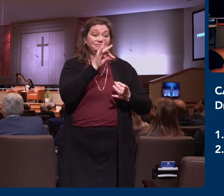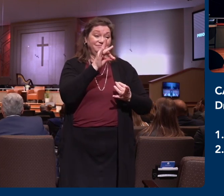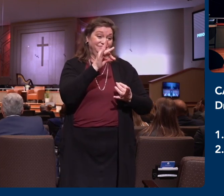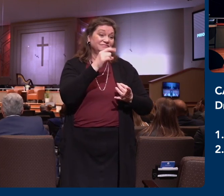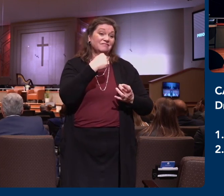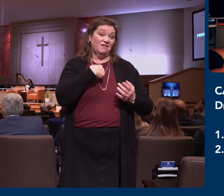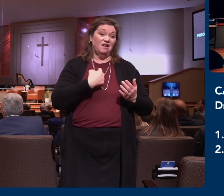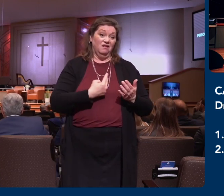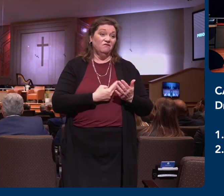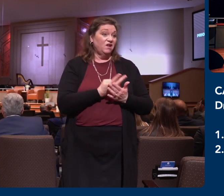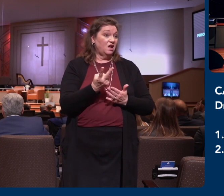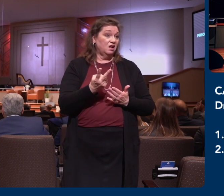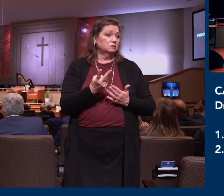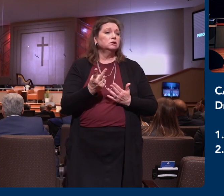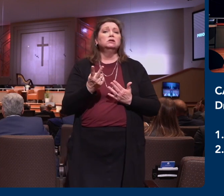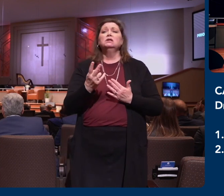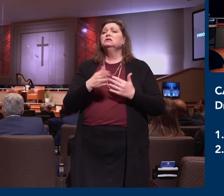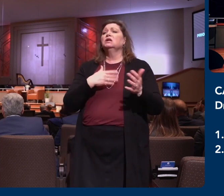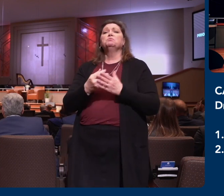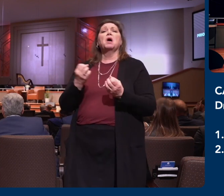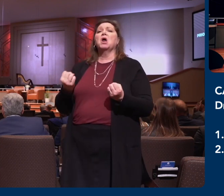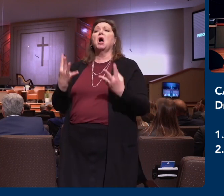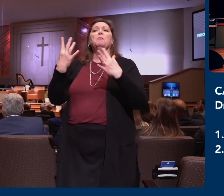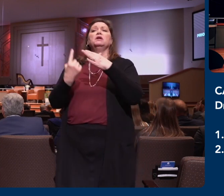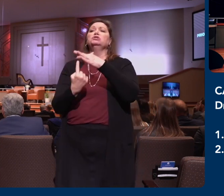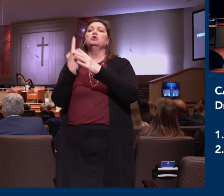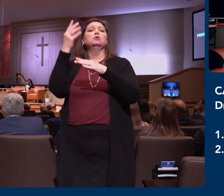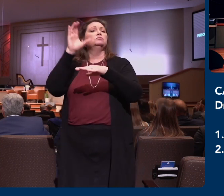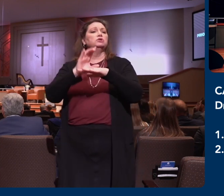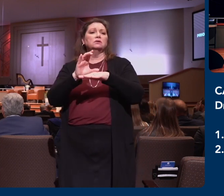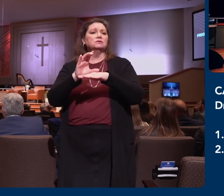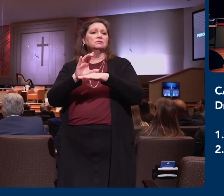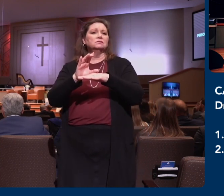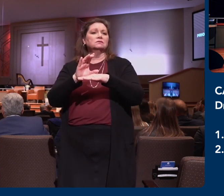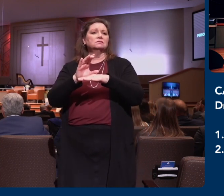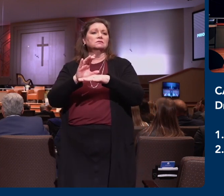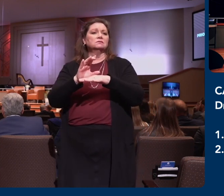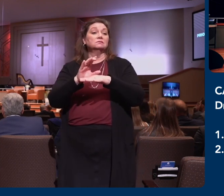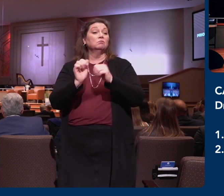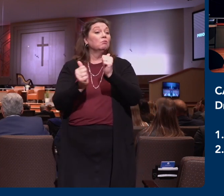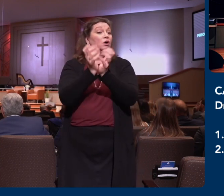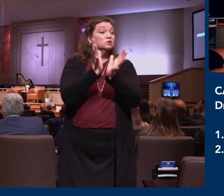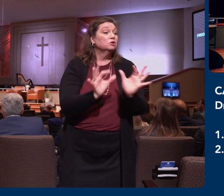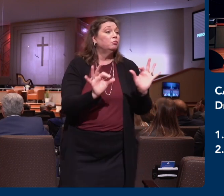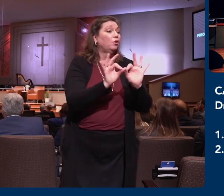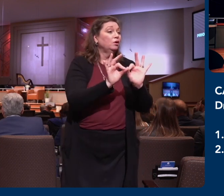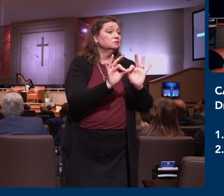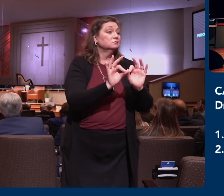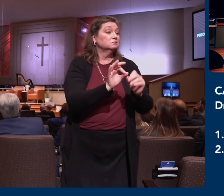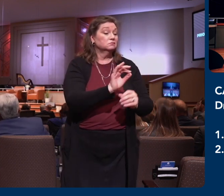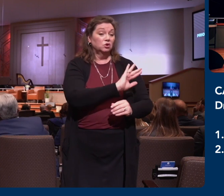showed up. The priority is spiritual growth. And that's what the Apostle Paul prayed for.